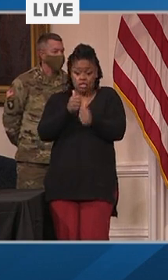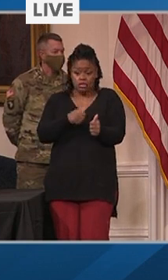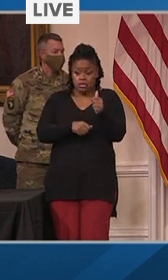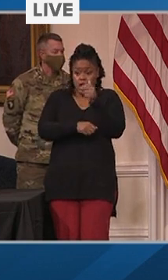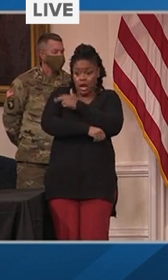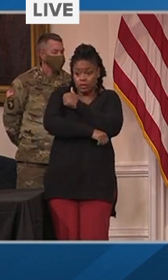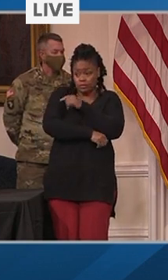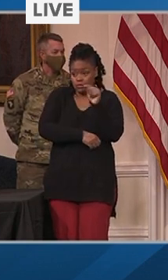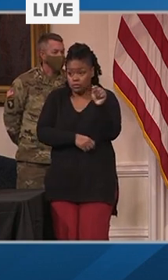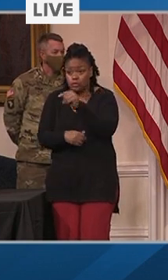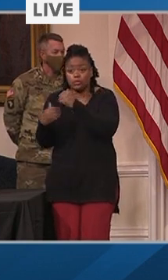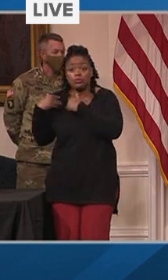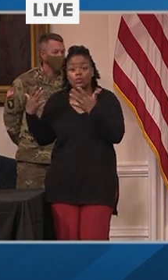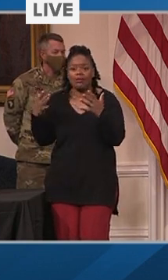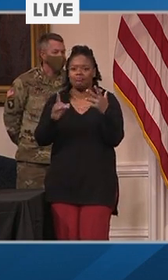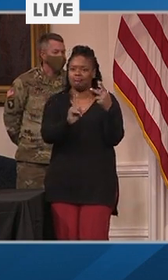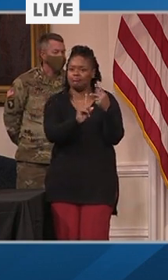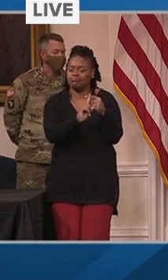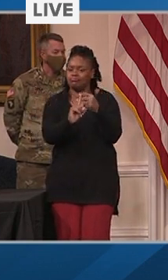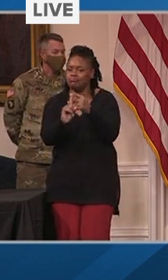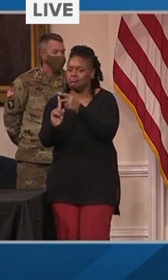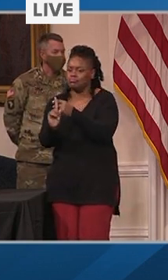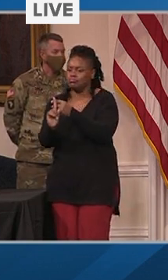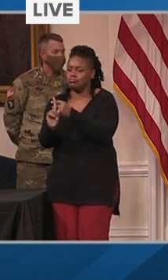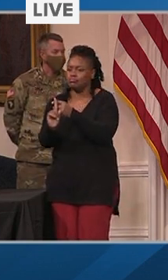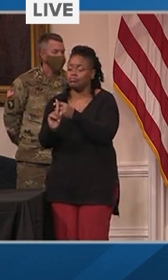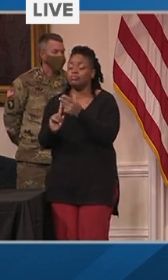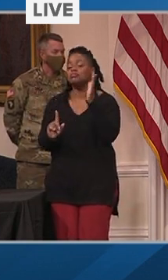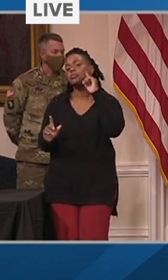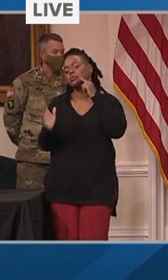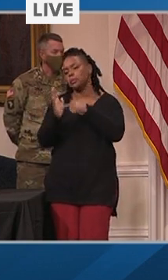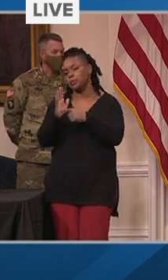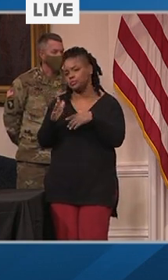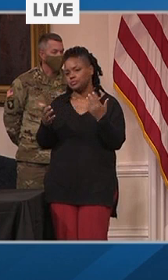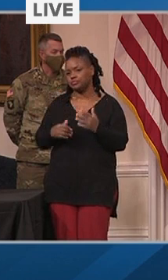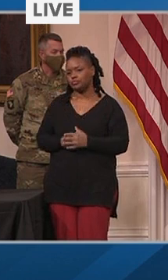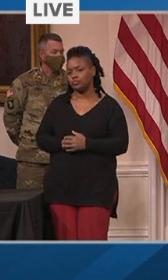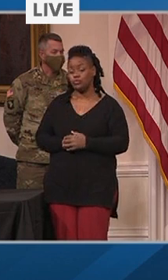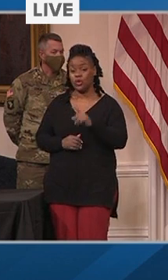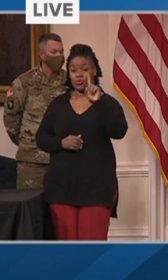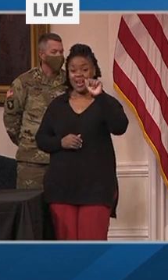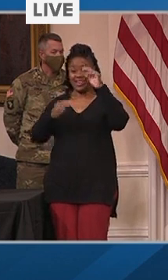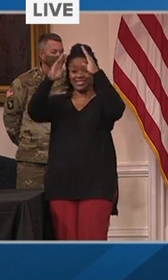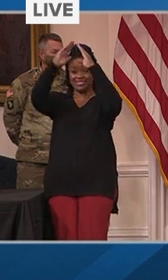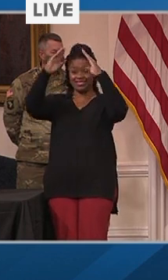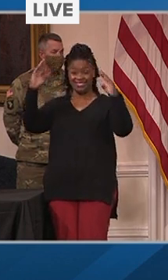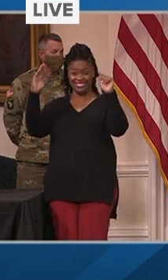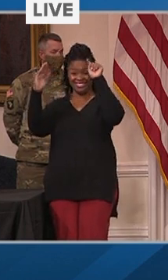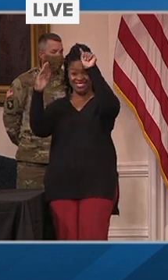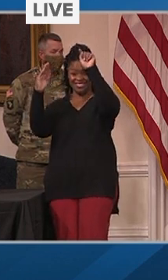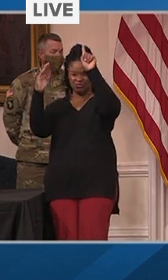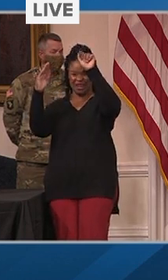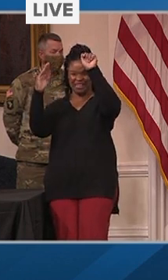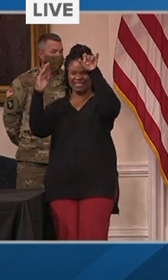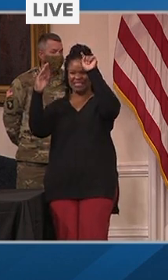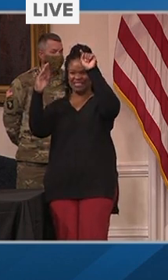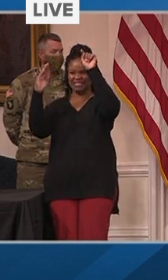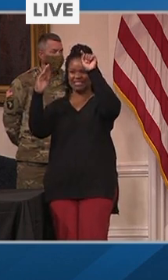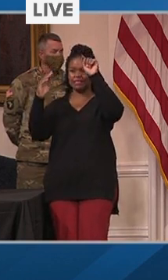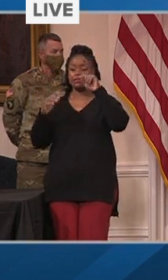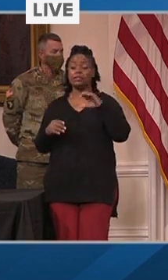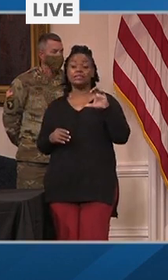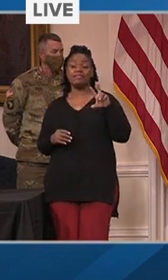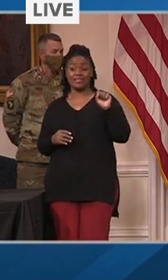example, in phase one, a that we're in right now, it is the federal contract with CVS and Walgreens